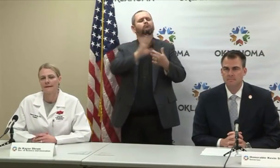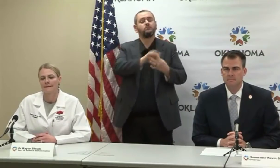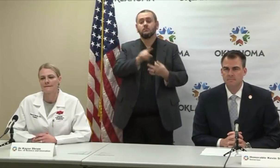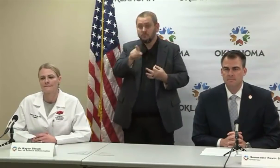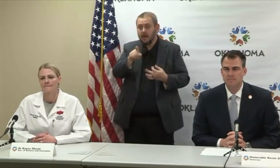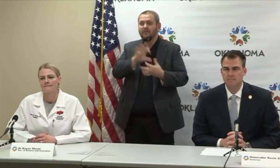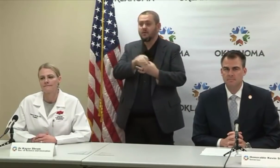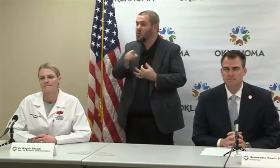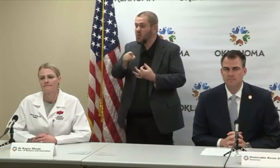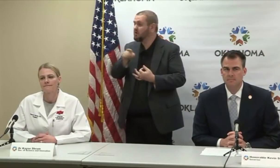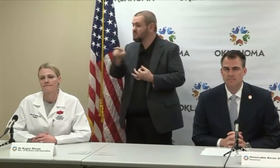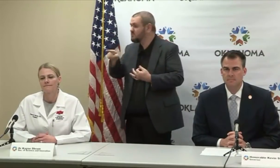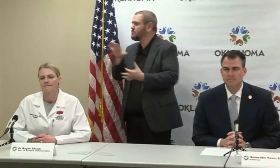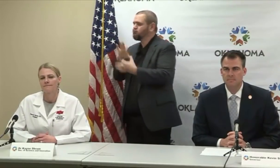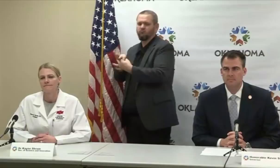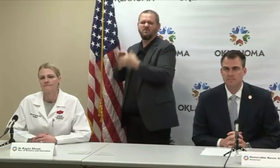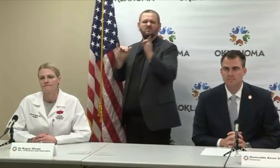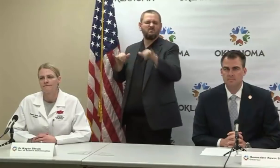a question.